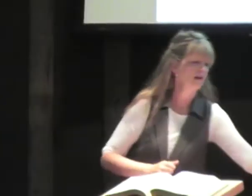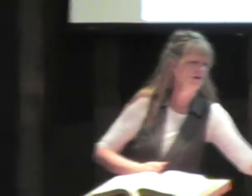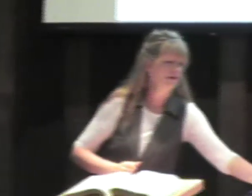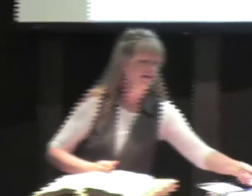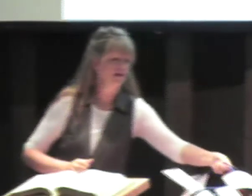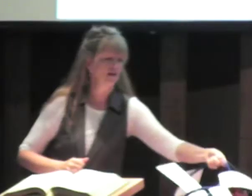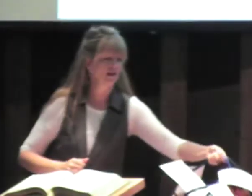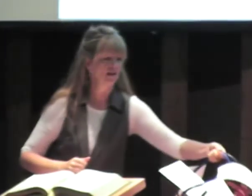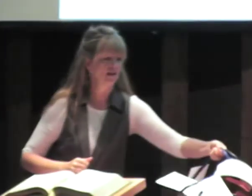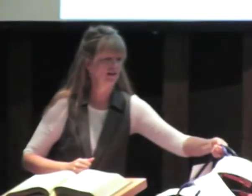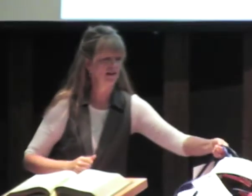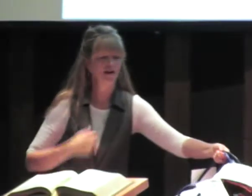With,